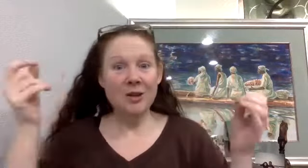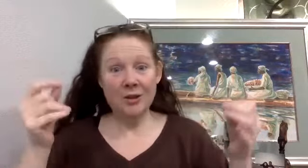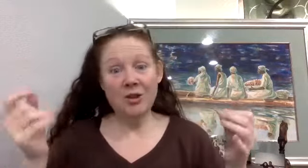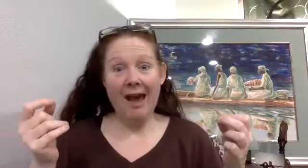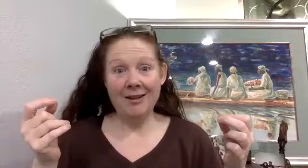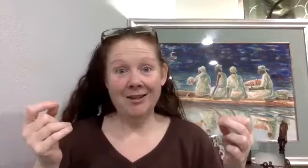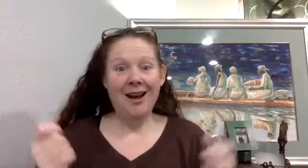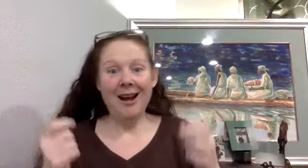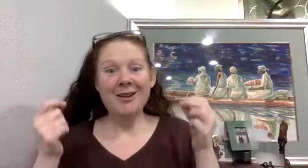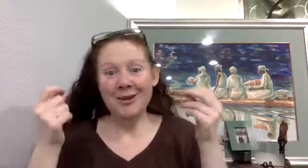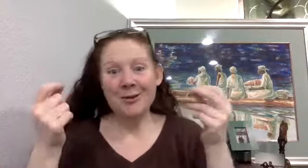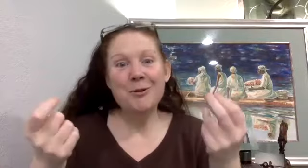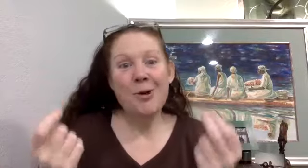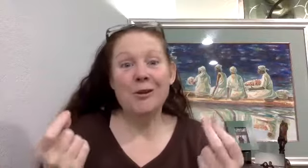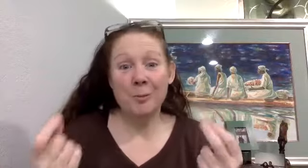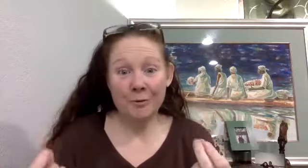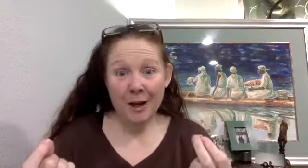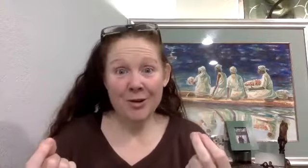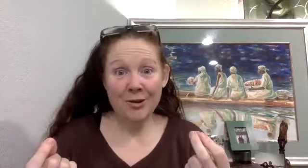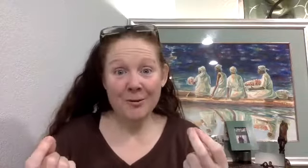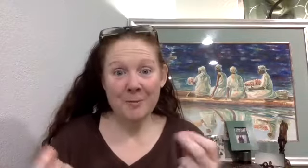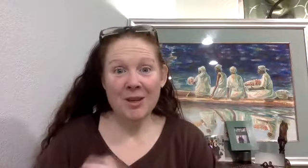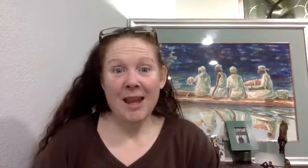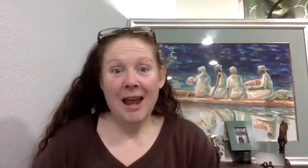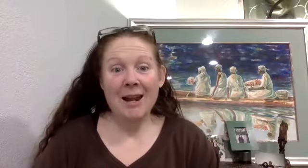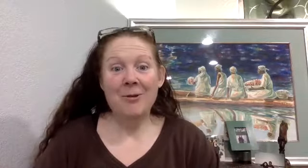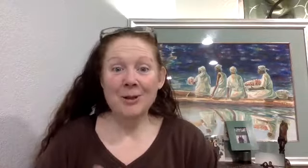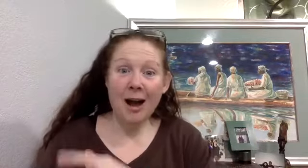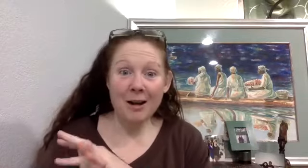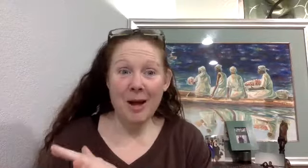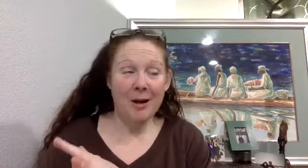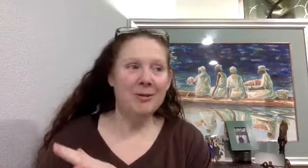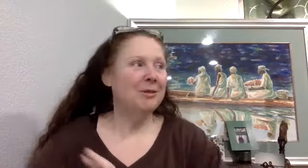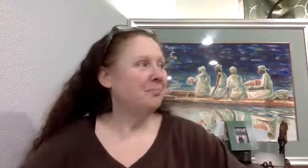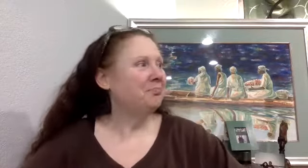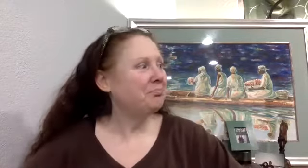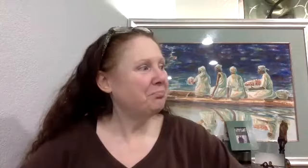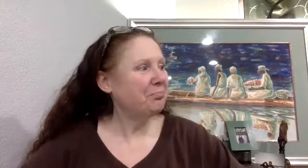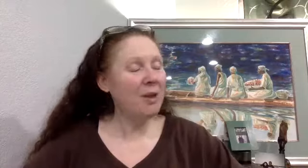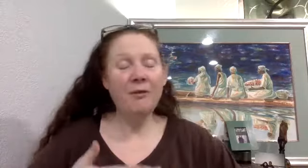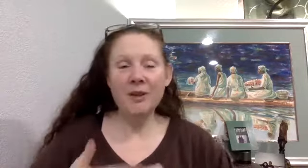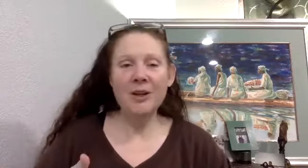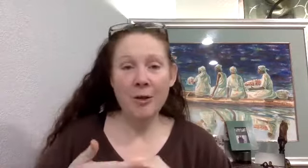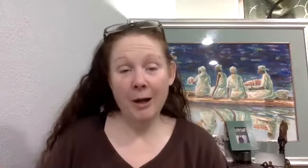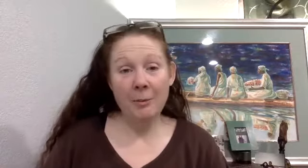just a chat. I now know who you are as a professional. And I want to talk about physiotherapy